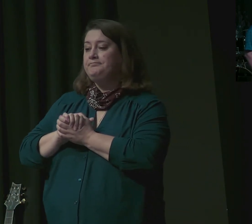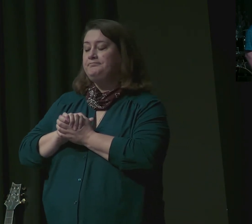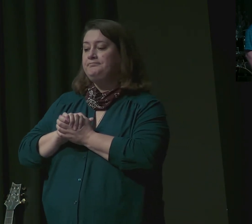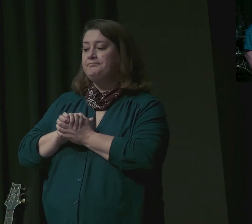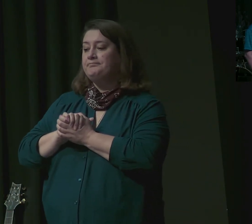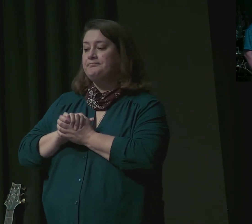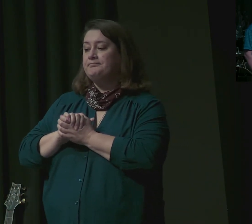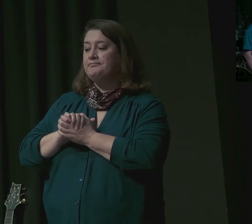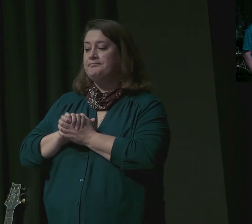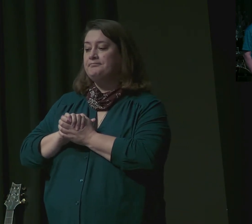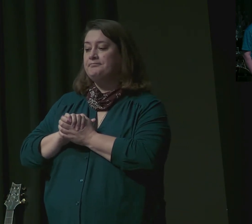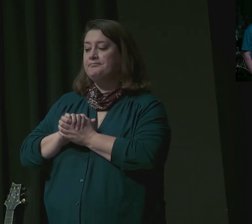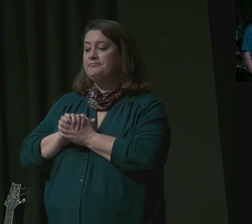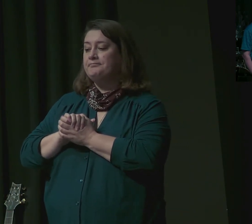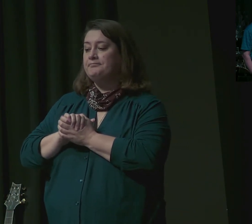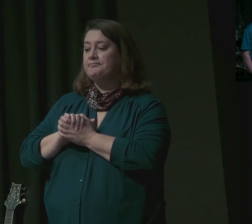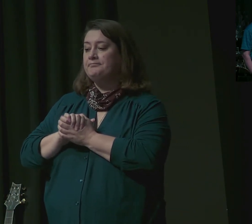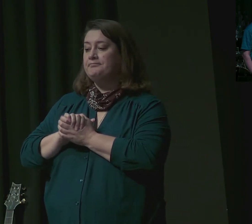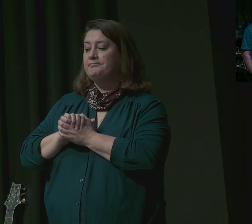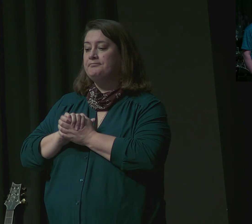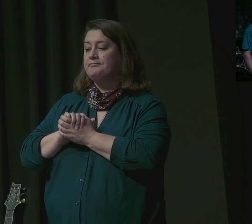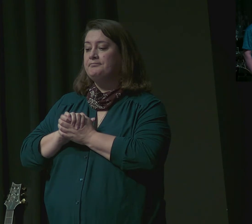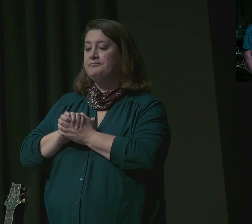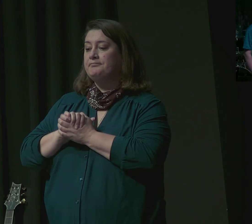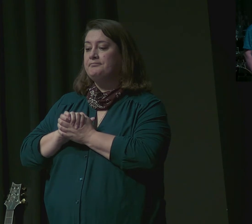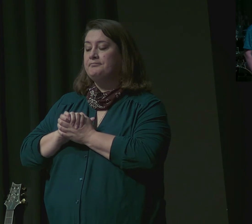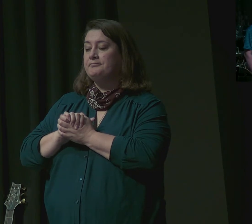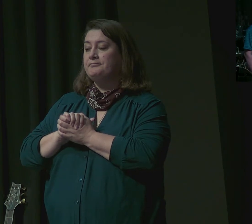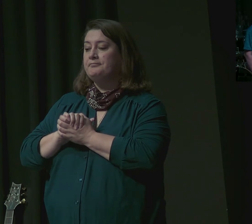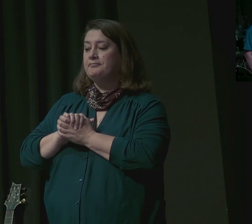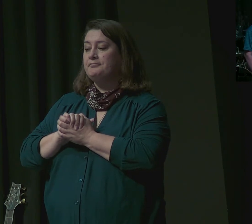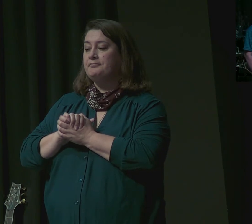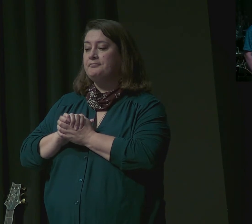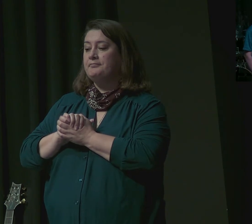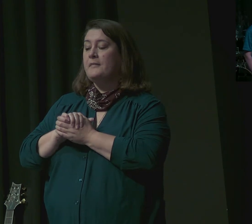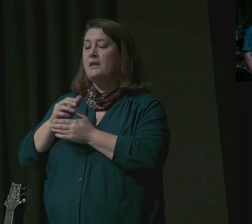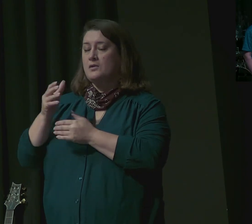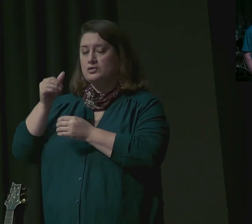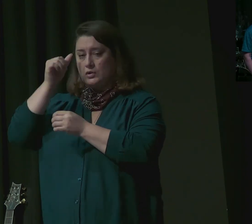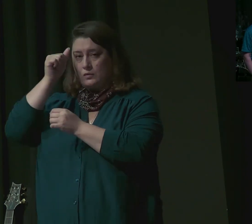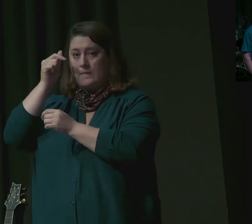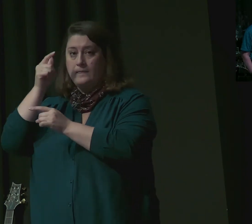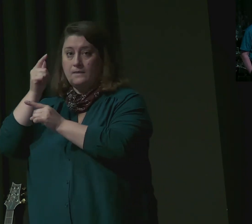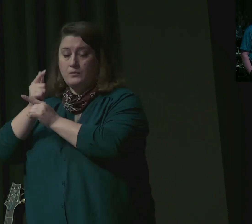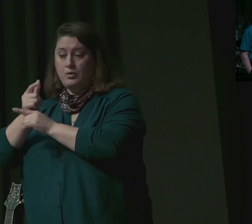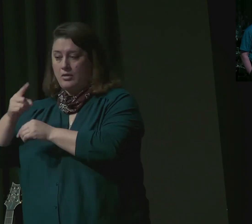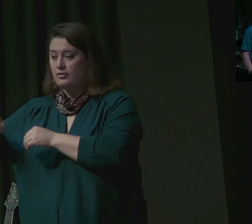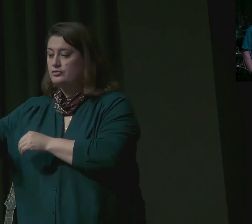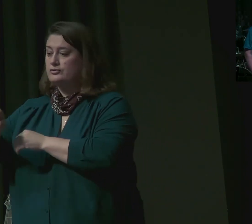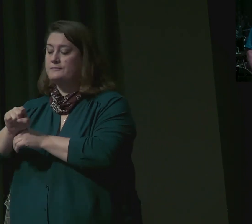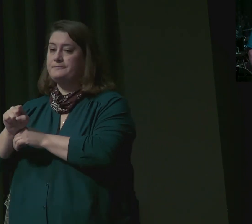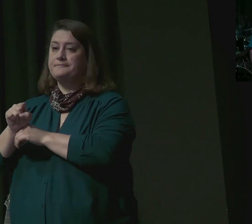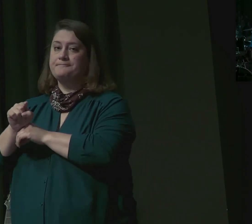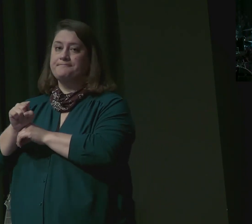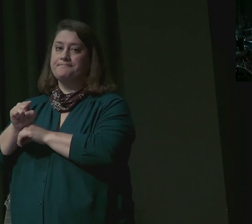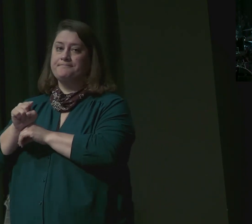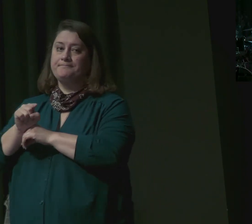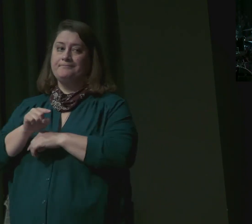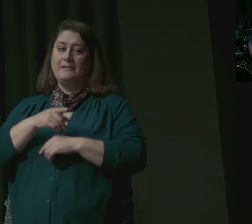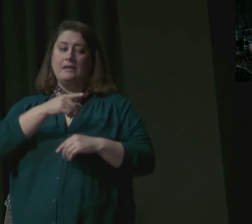if we don't take him. And the brothers point out the man had questioned them thoroughly. They